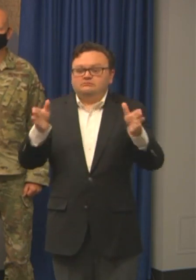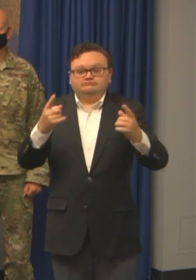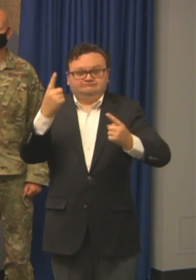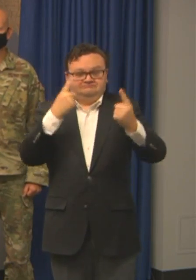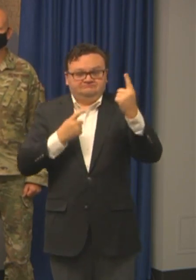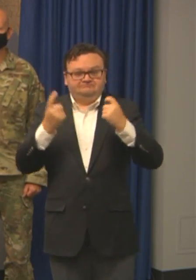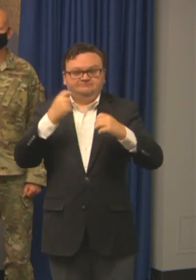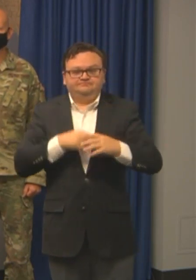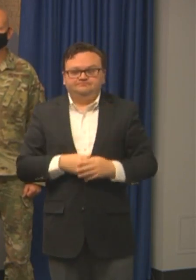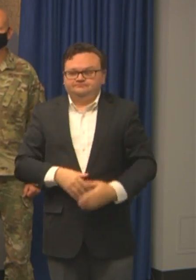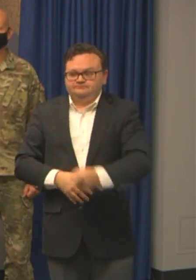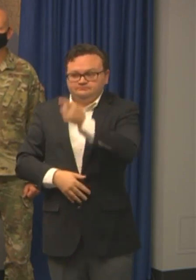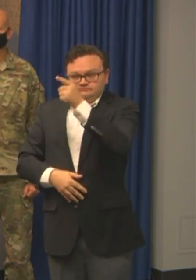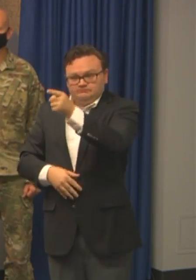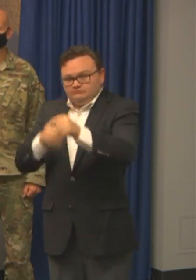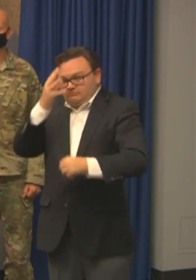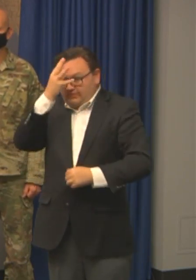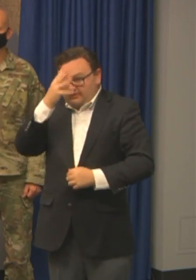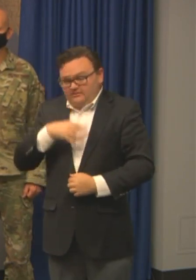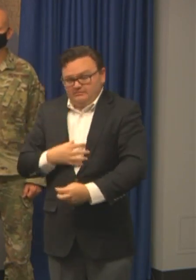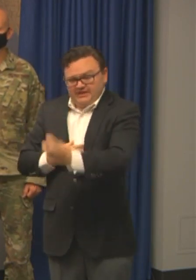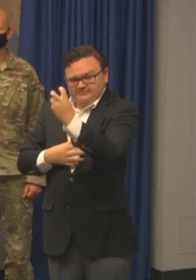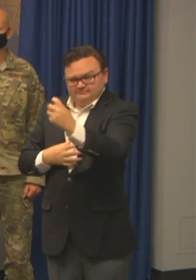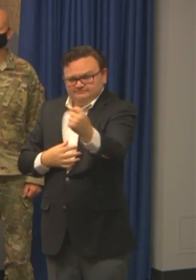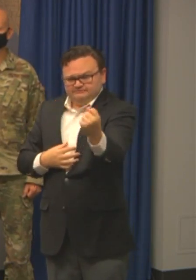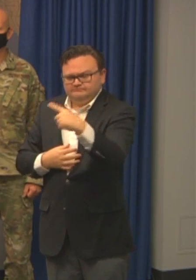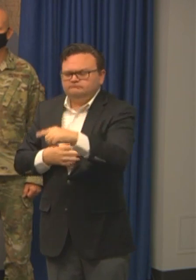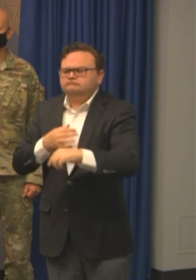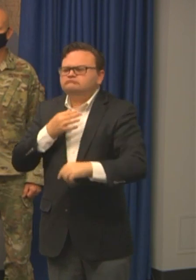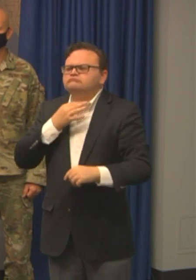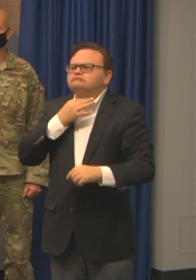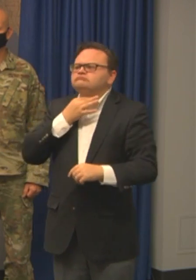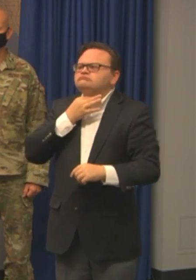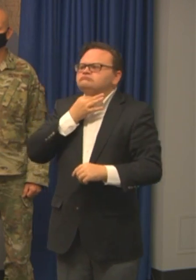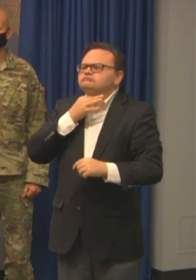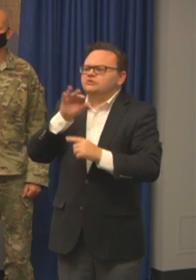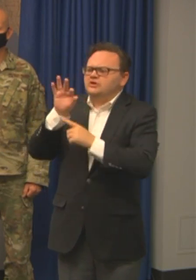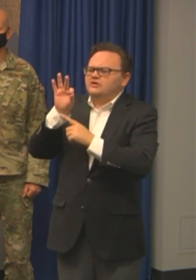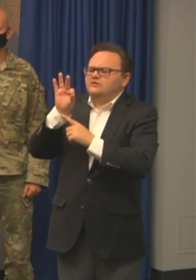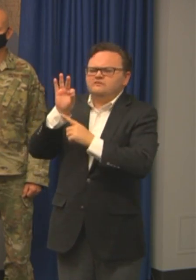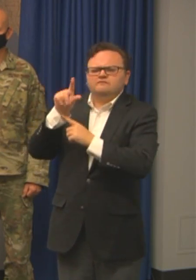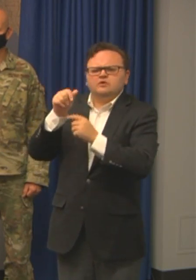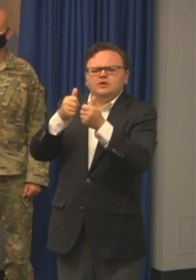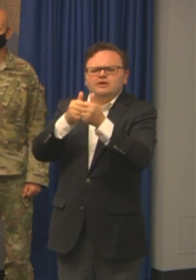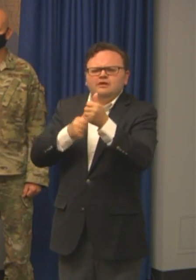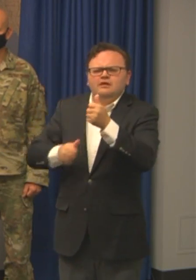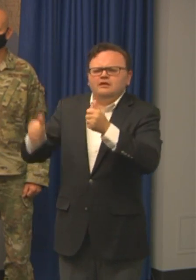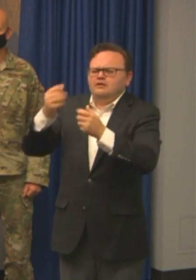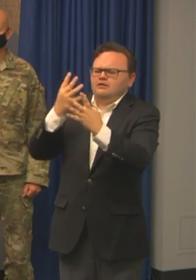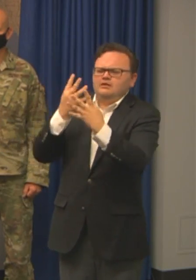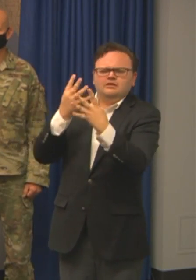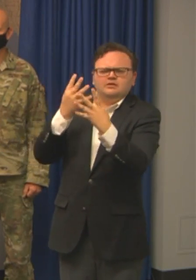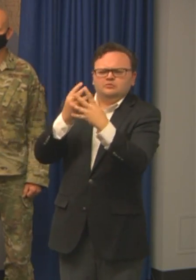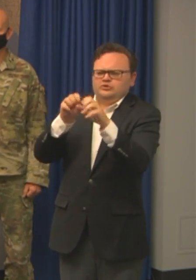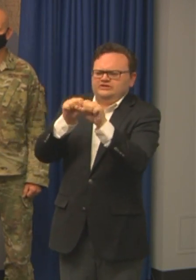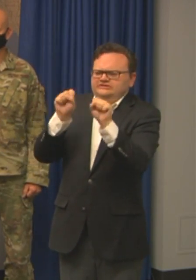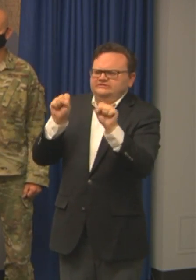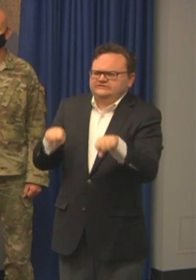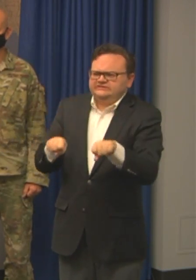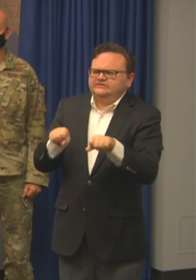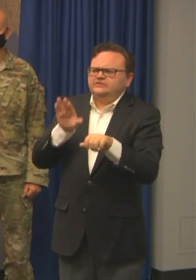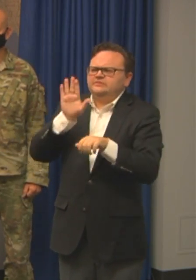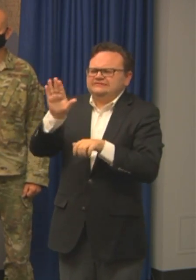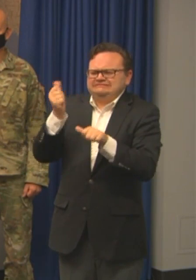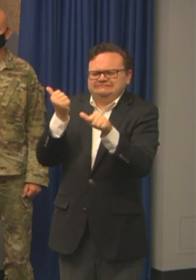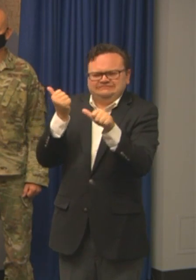Governor, I'm curious if you had any comment on the head of the Florida prison system and his deputy coming down with COVID-19. And we also heard about